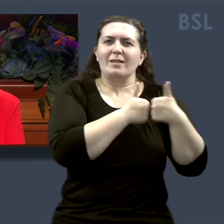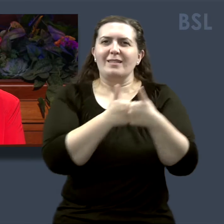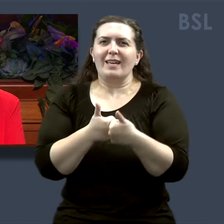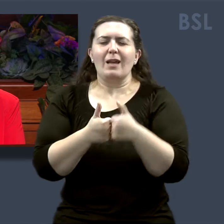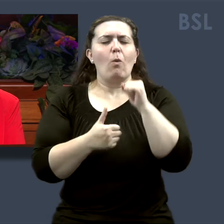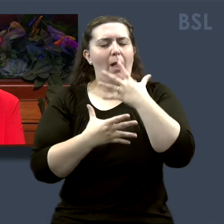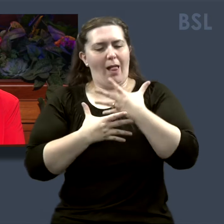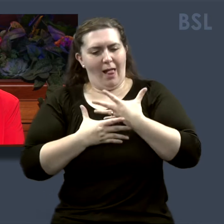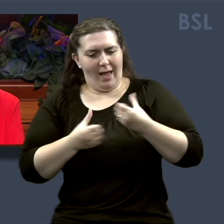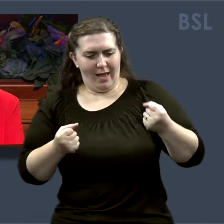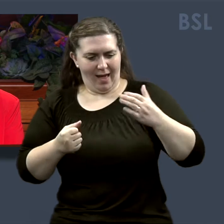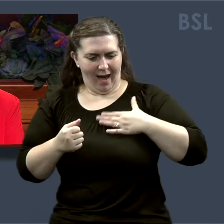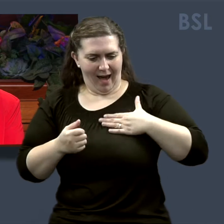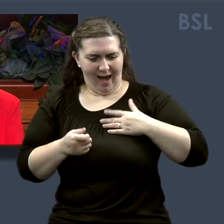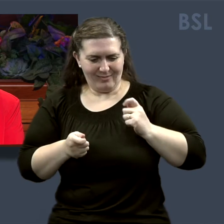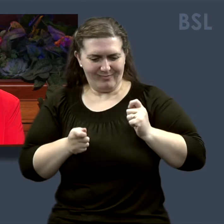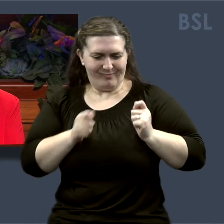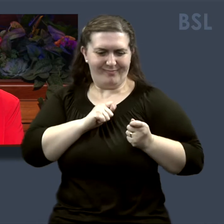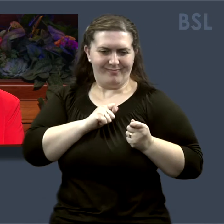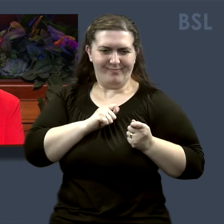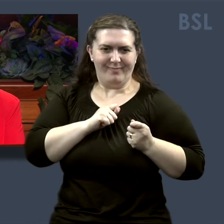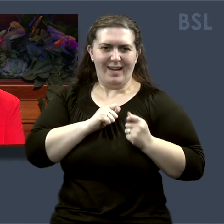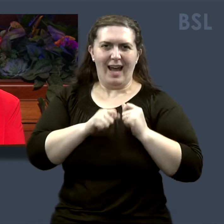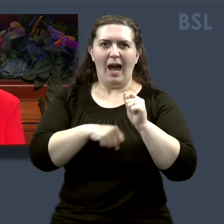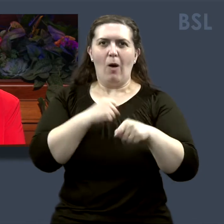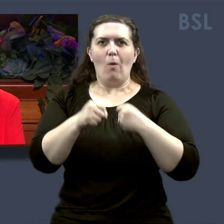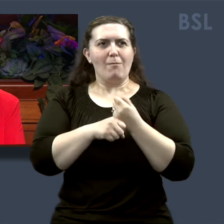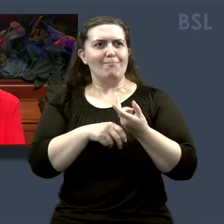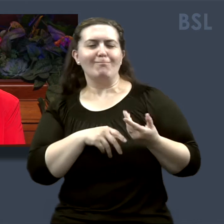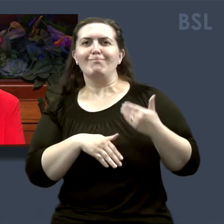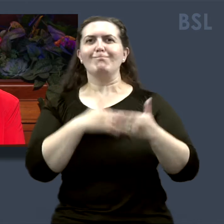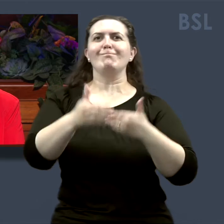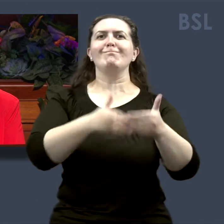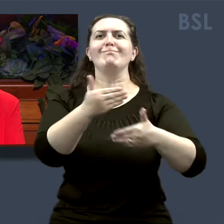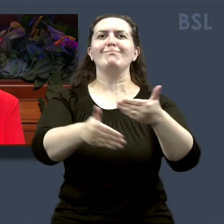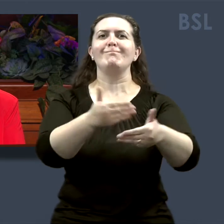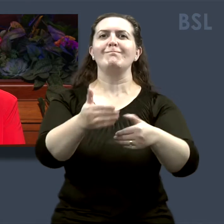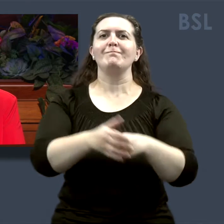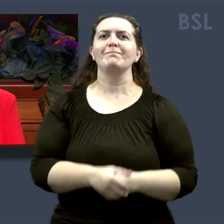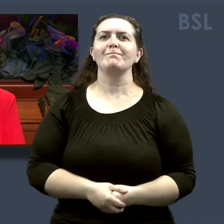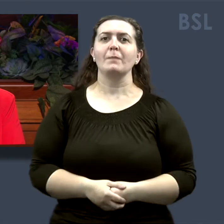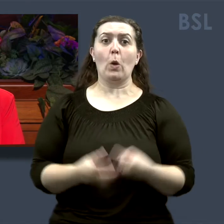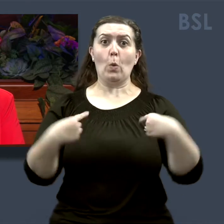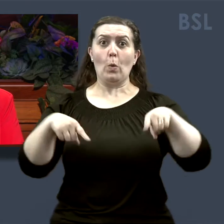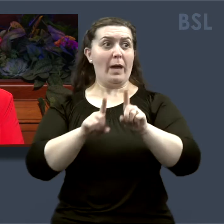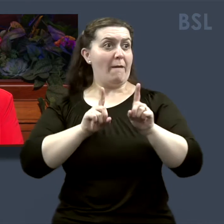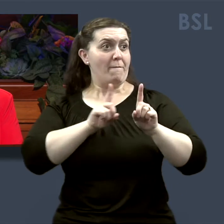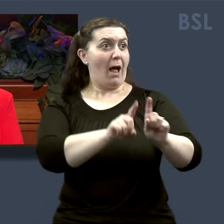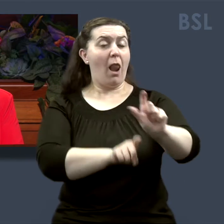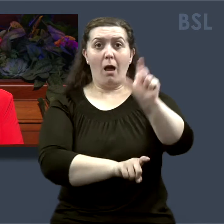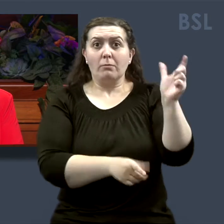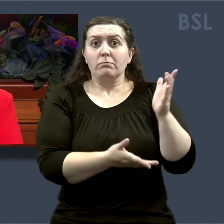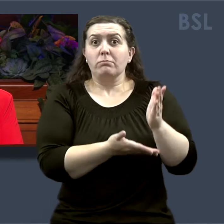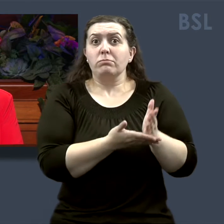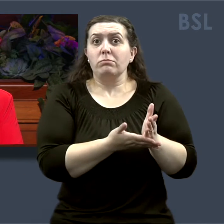He will heal our hearts and restore our souls. As followers of Jesus Christ,